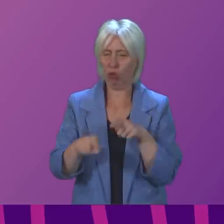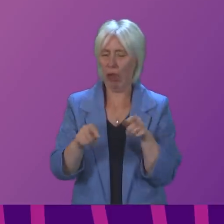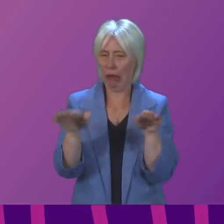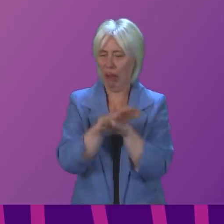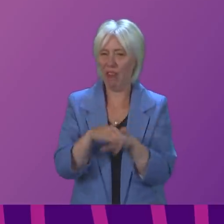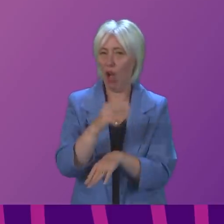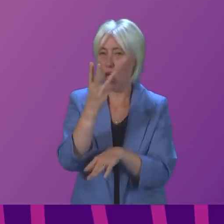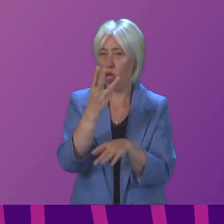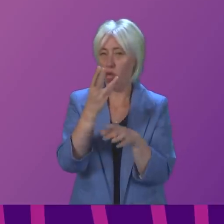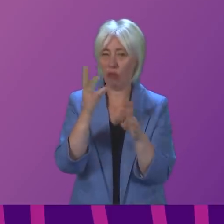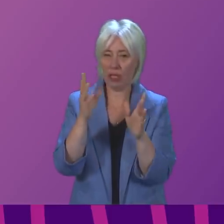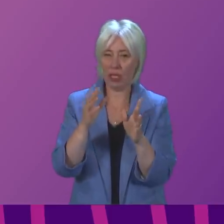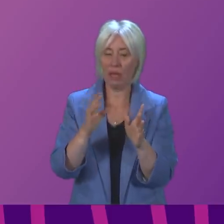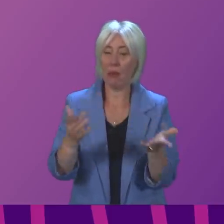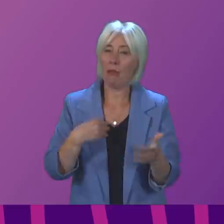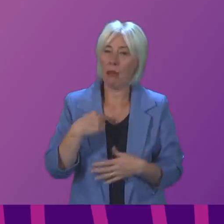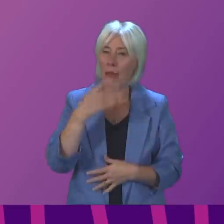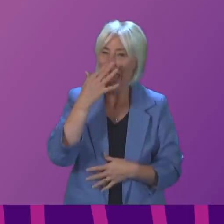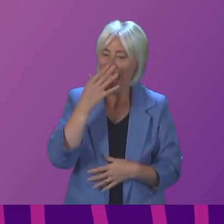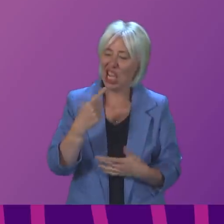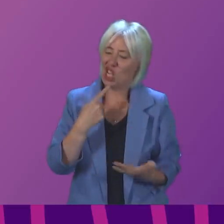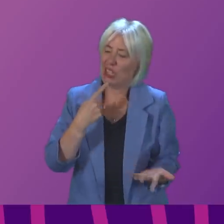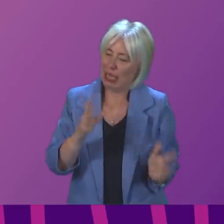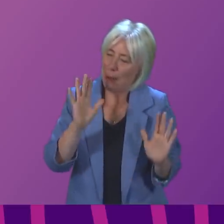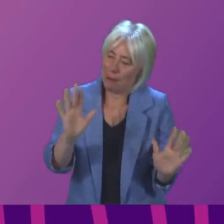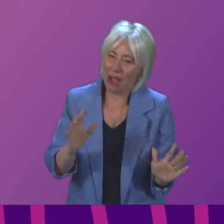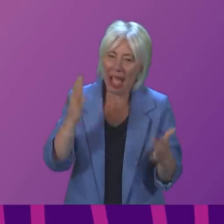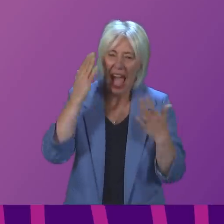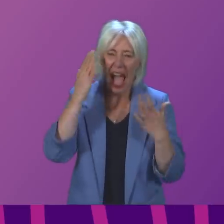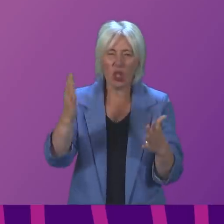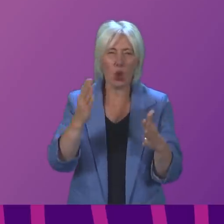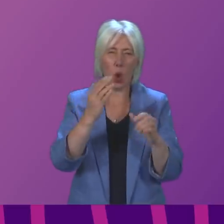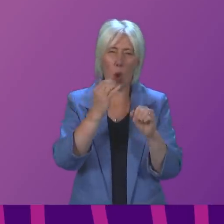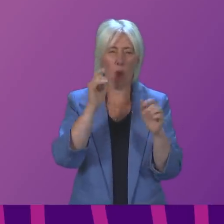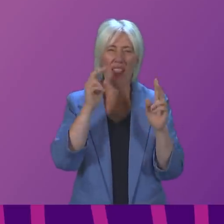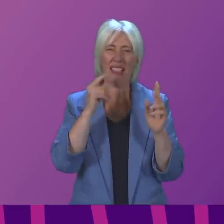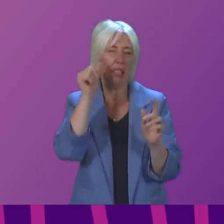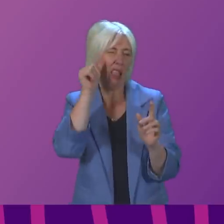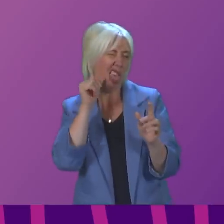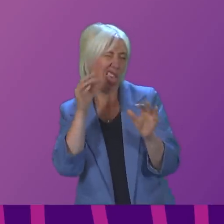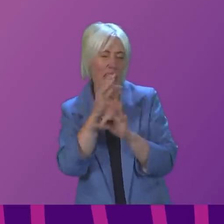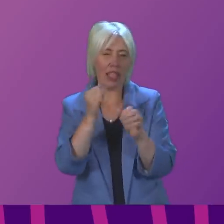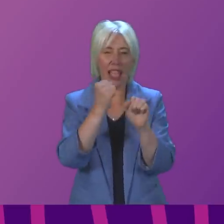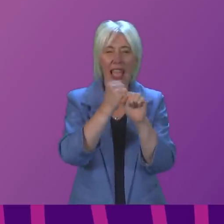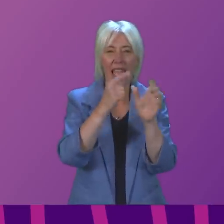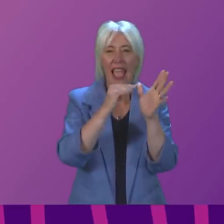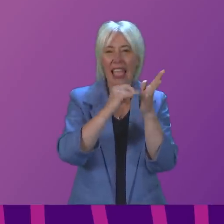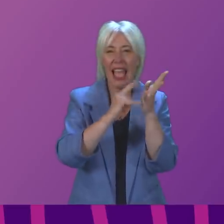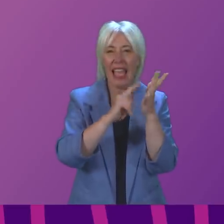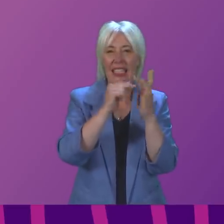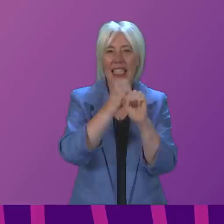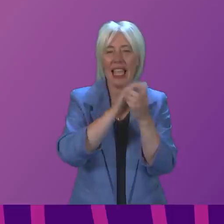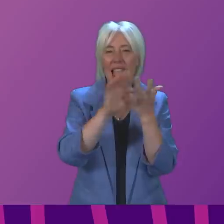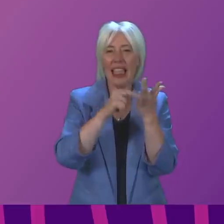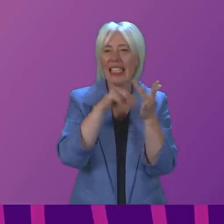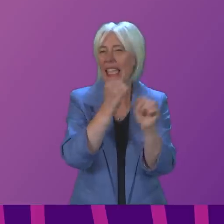possible. I probably betraying my age here. I m never entirely sure of what gaslighting exactly means in practice. But I am not blaming staff.